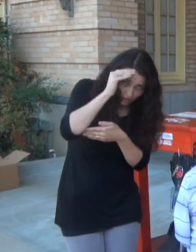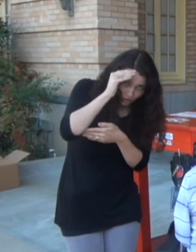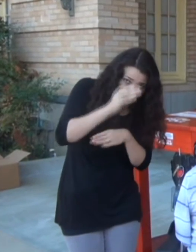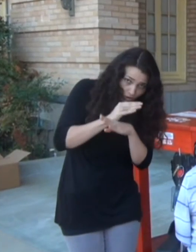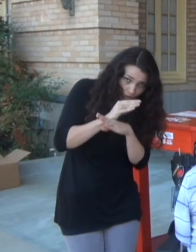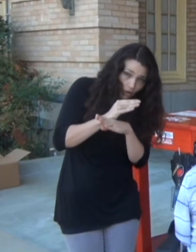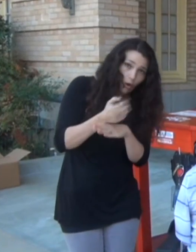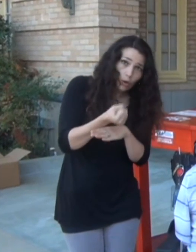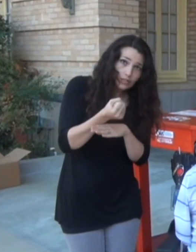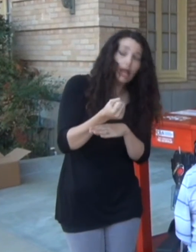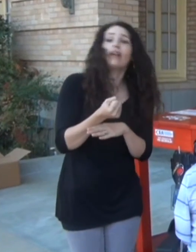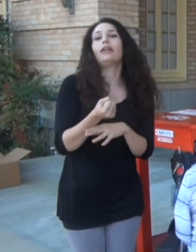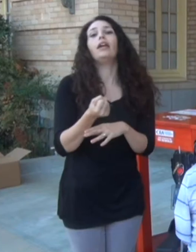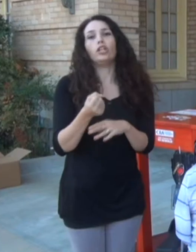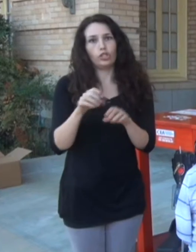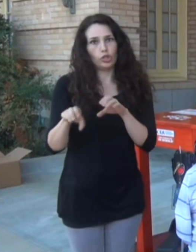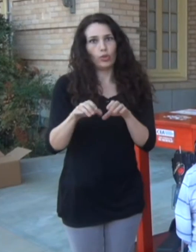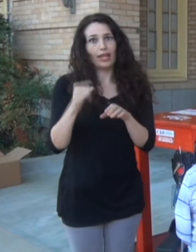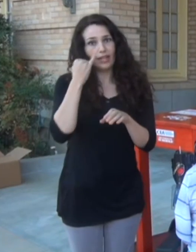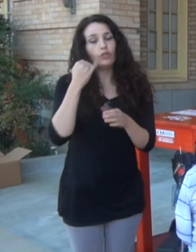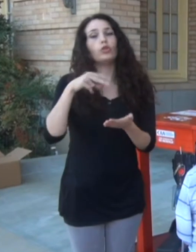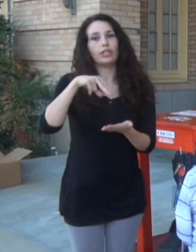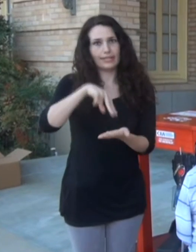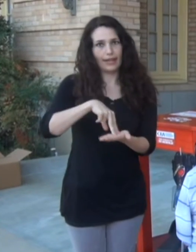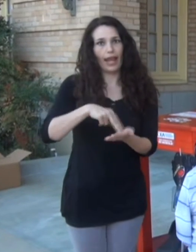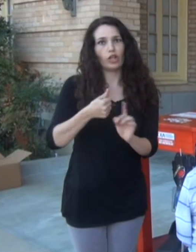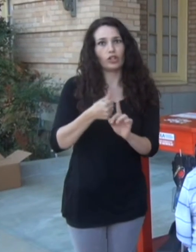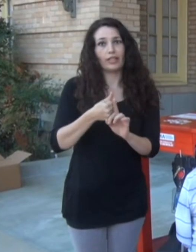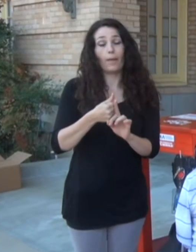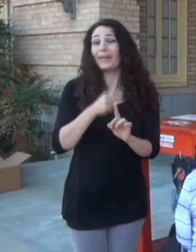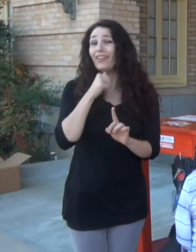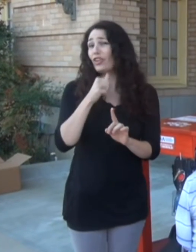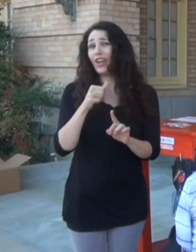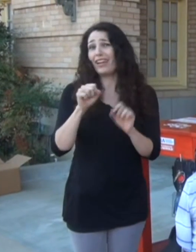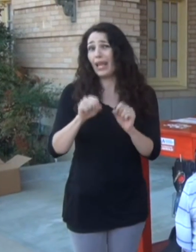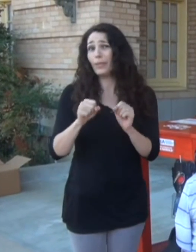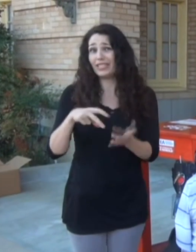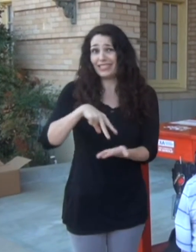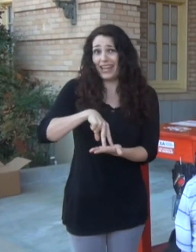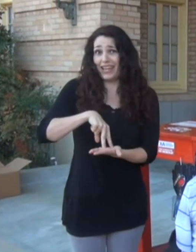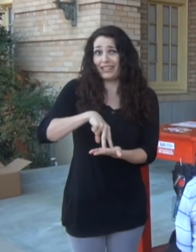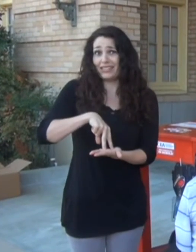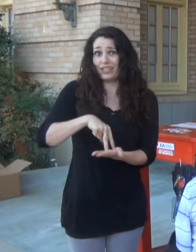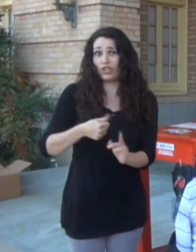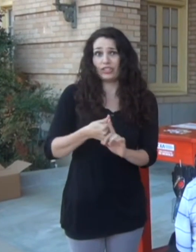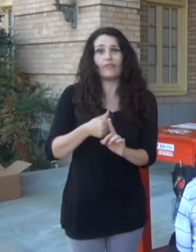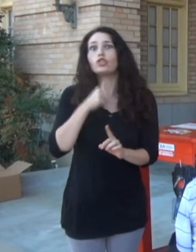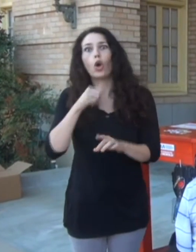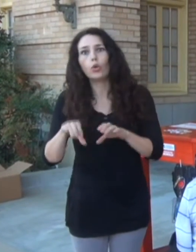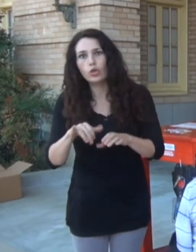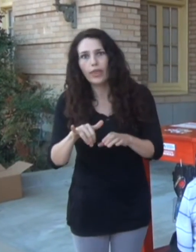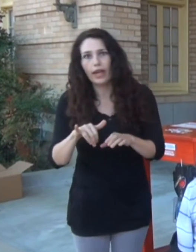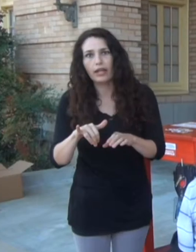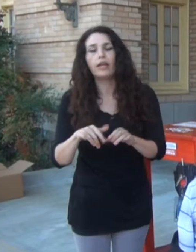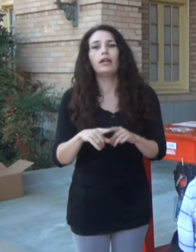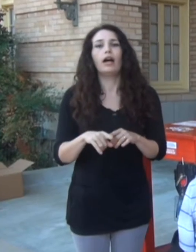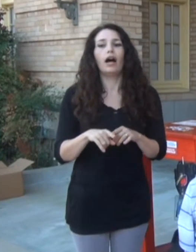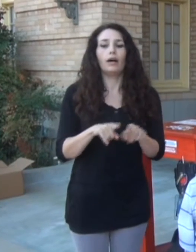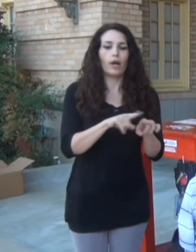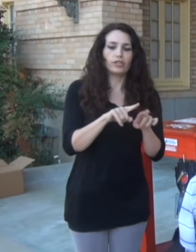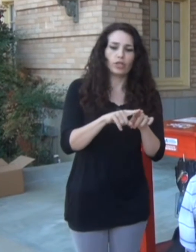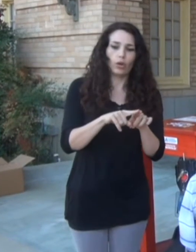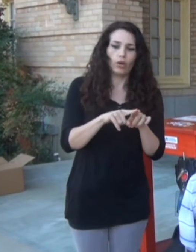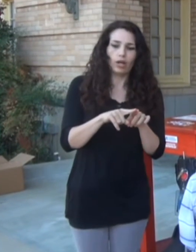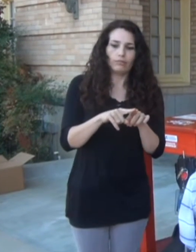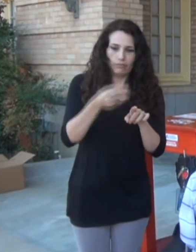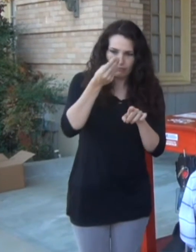do that as long as you're able to get back up on your own. But if you're not, don't do it. then secondly, make sure you're preparing the people around you